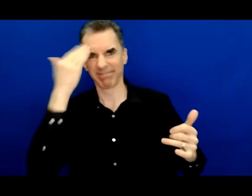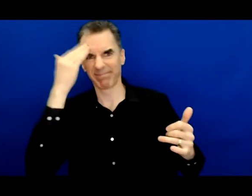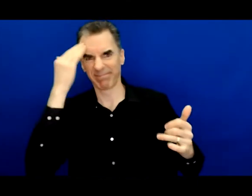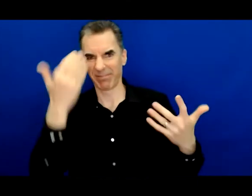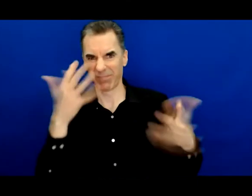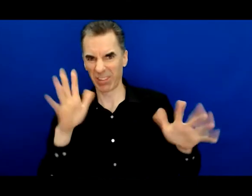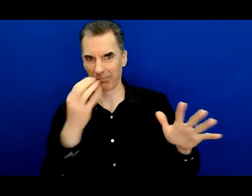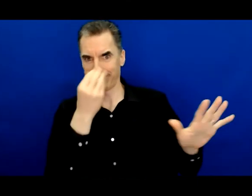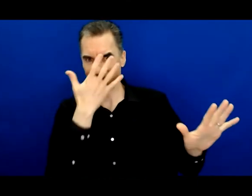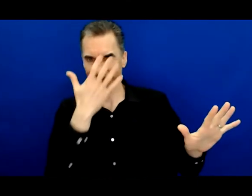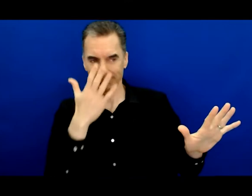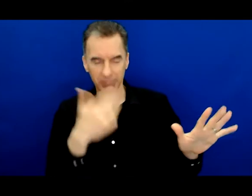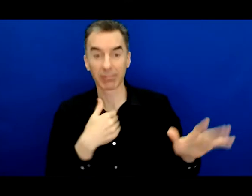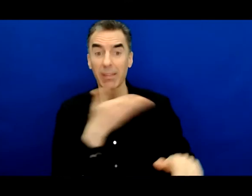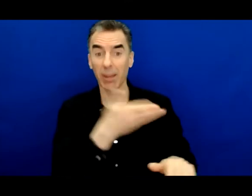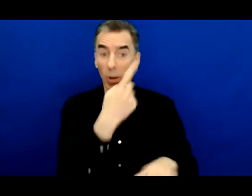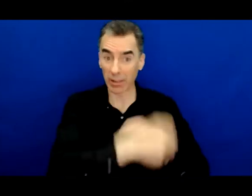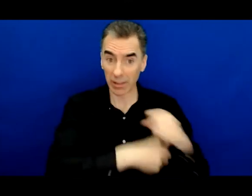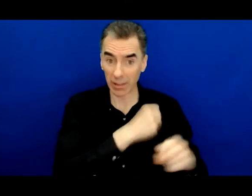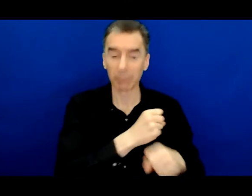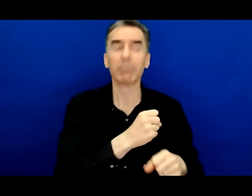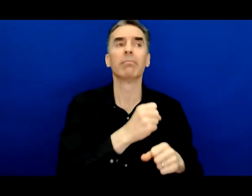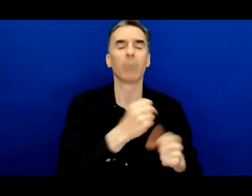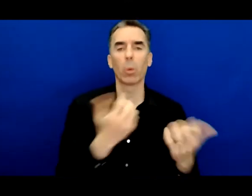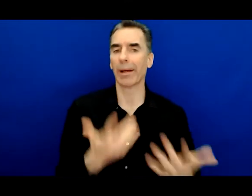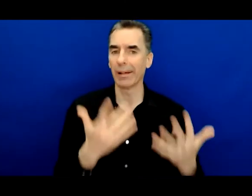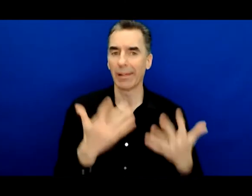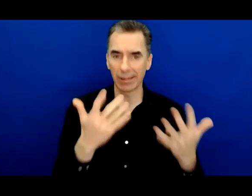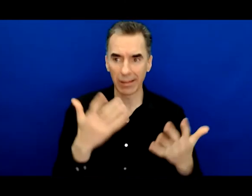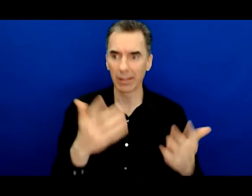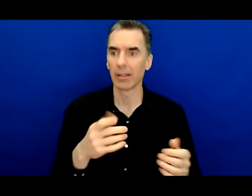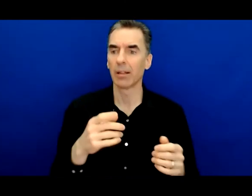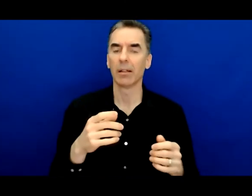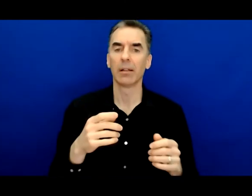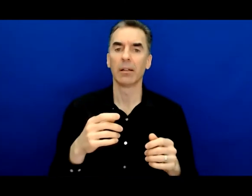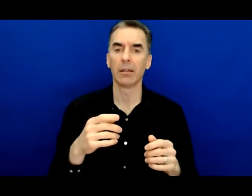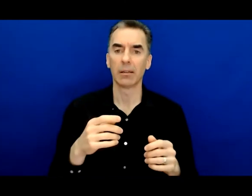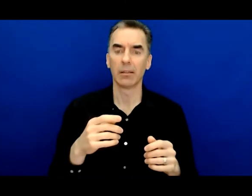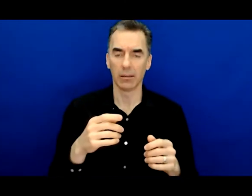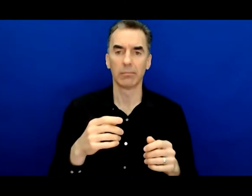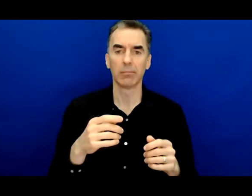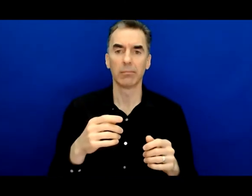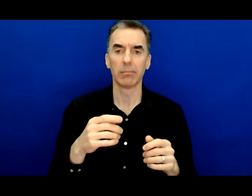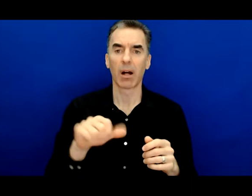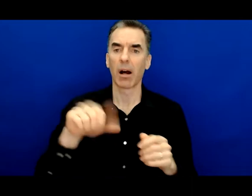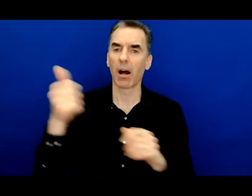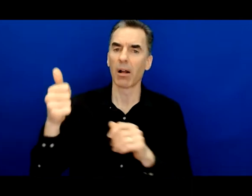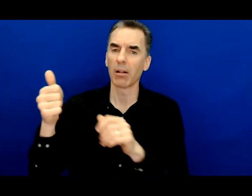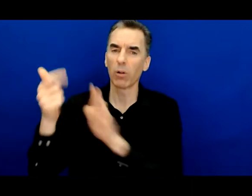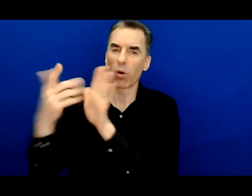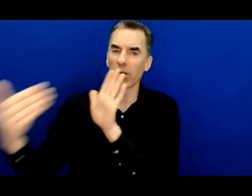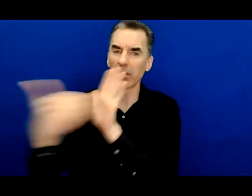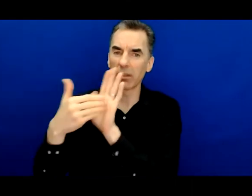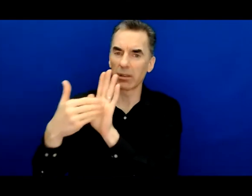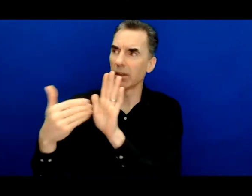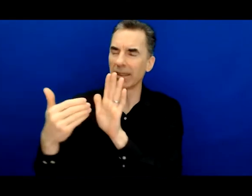After a year on Rikers, the case got stale for the prosecutor and my lawyer built up a relationship with the judge and I took a plea and I was